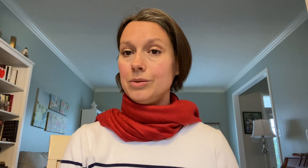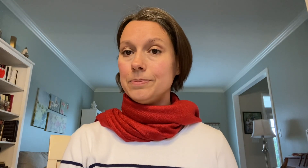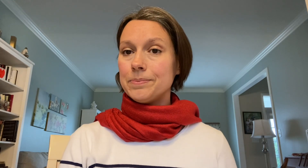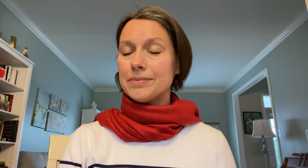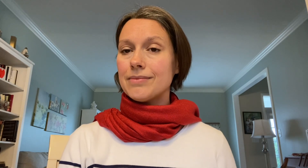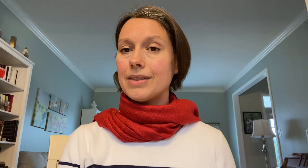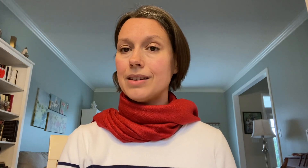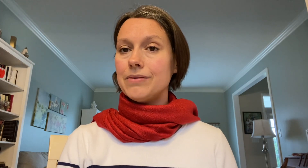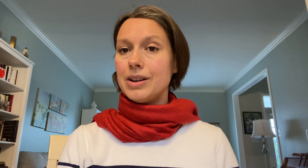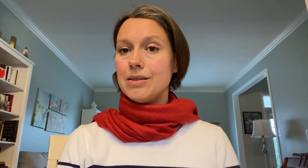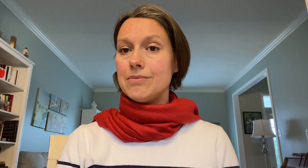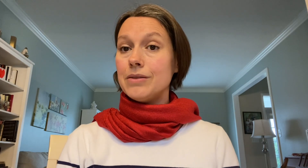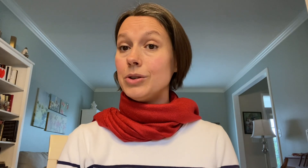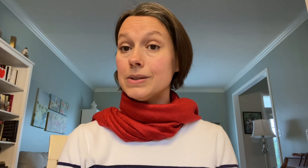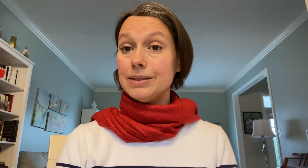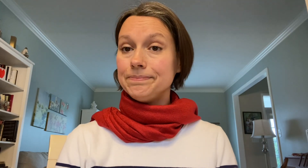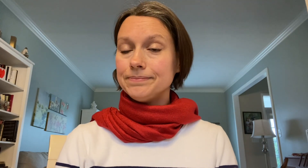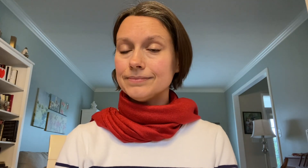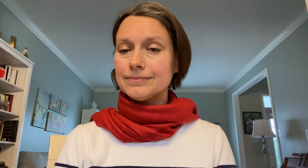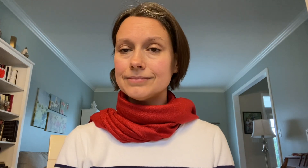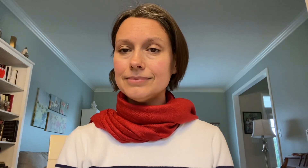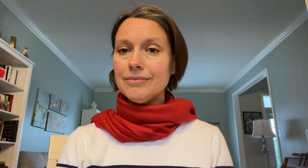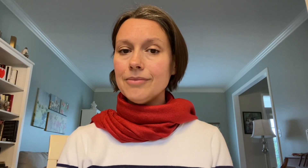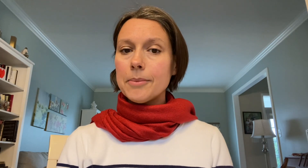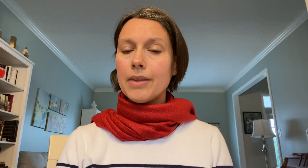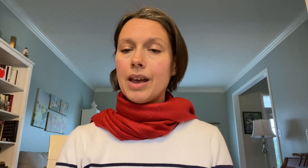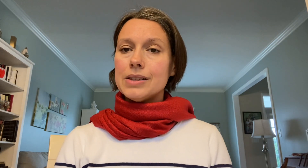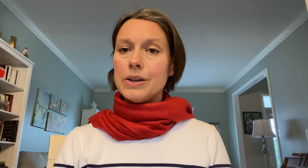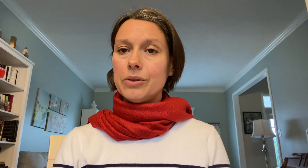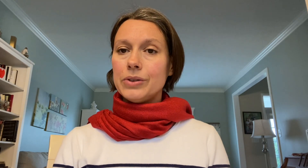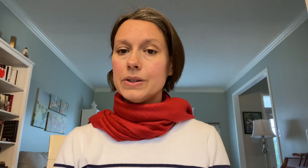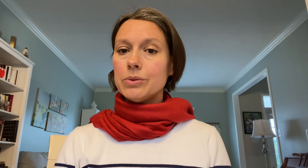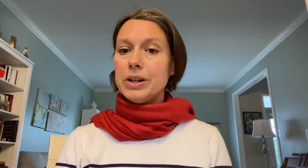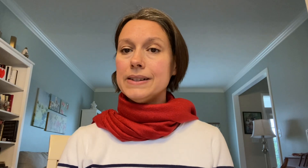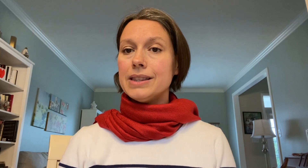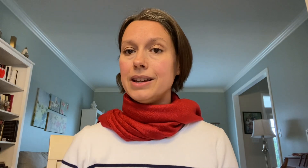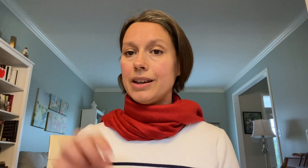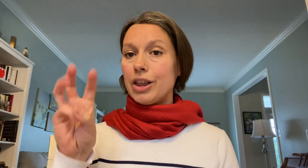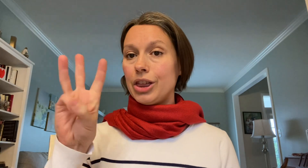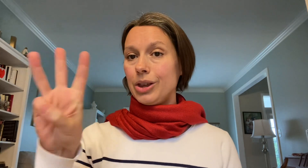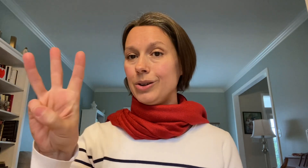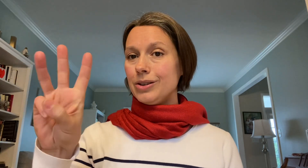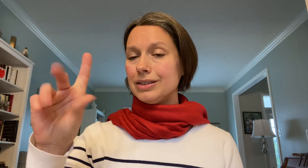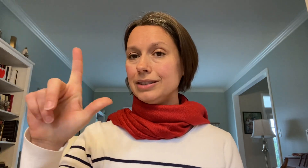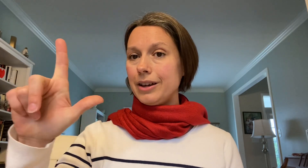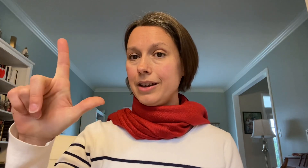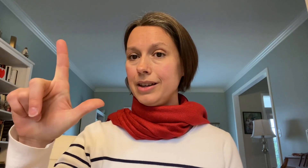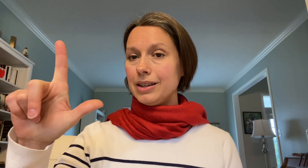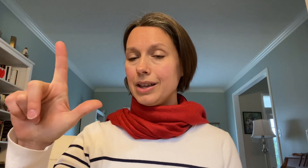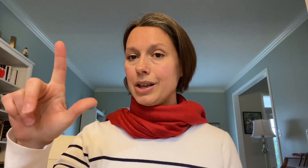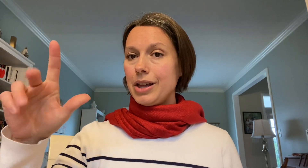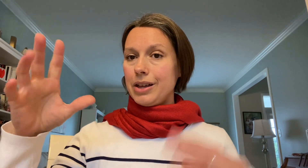from Frozen. So first what is the third law of